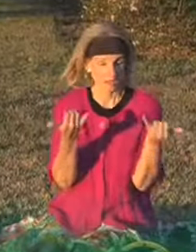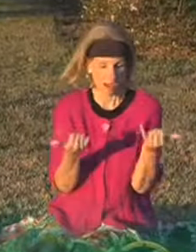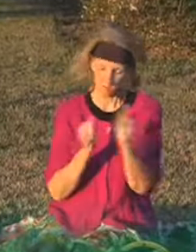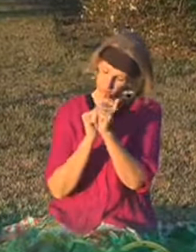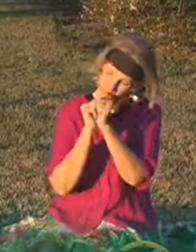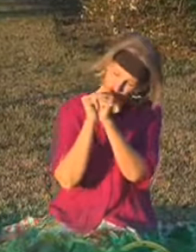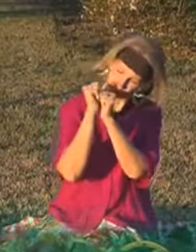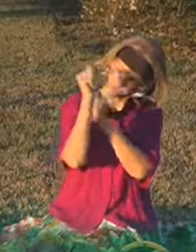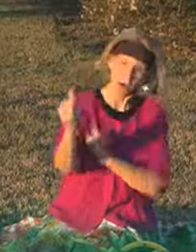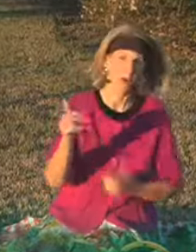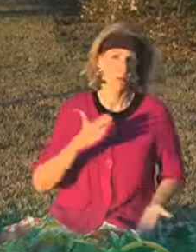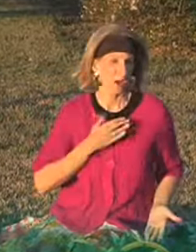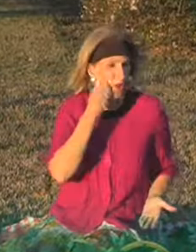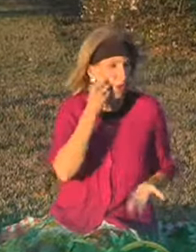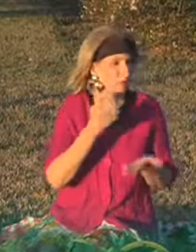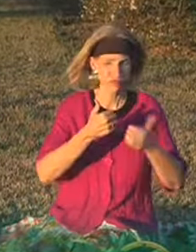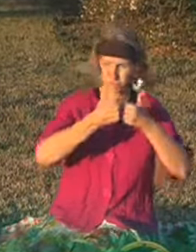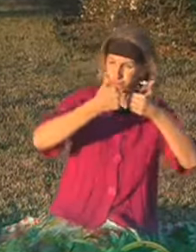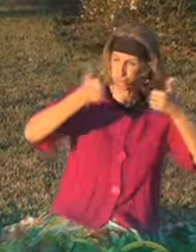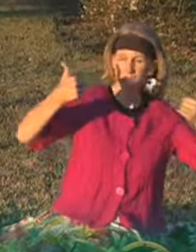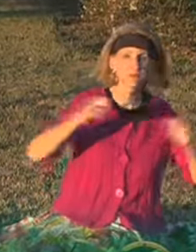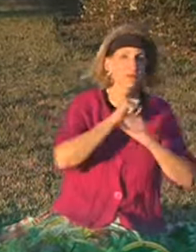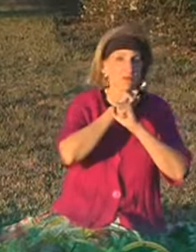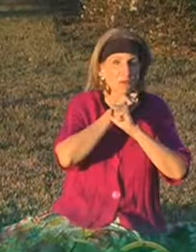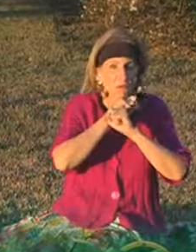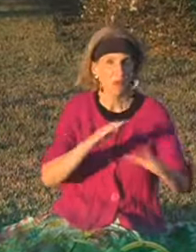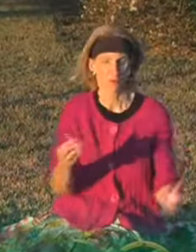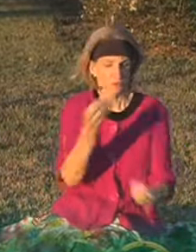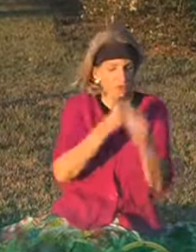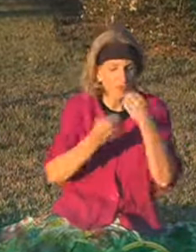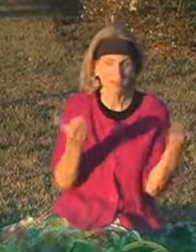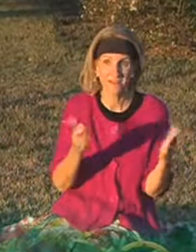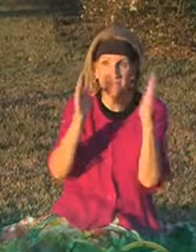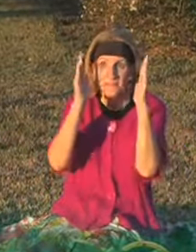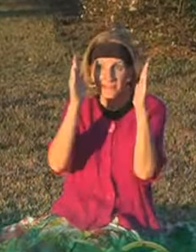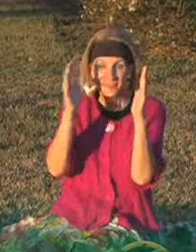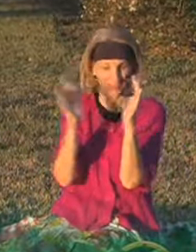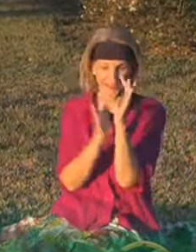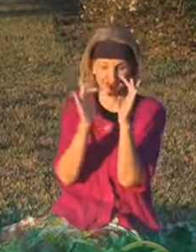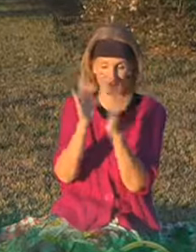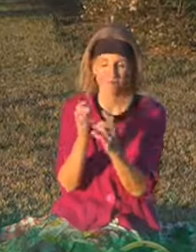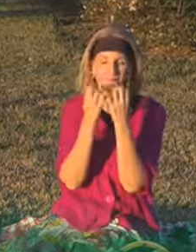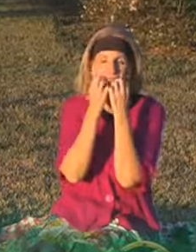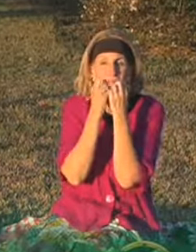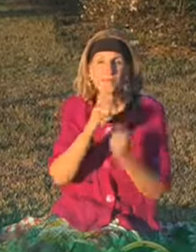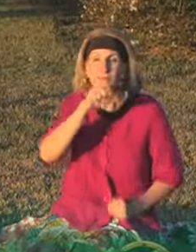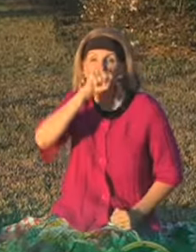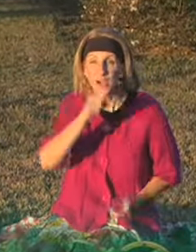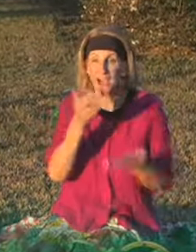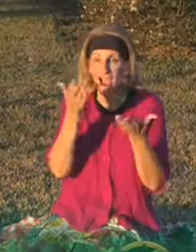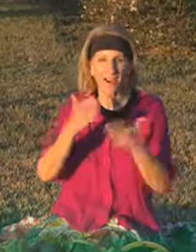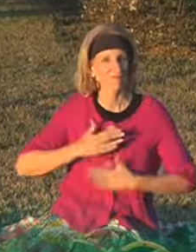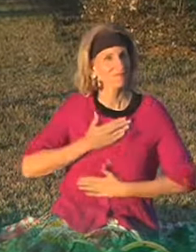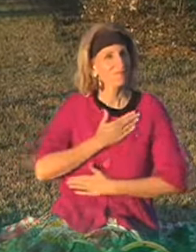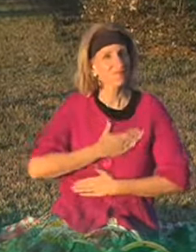Now we're miles from home with nothing to eat. Listening to Jesus has been such